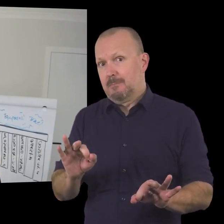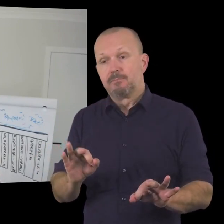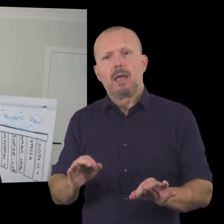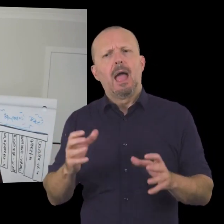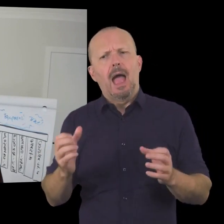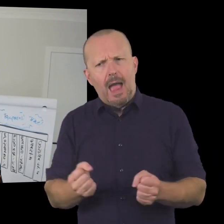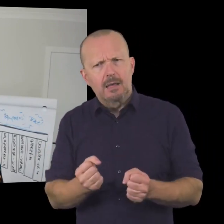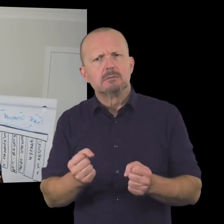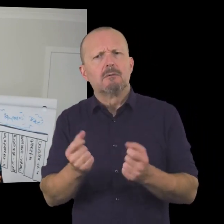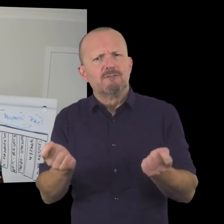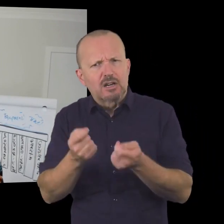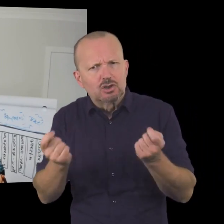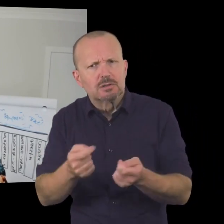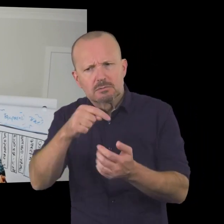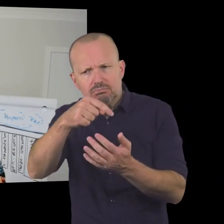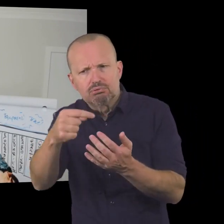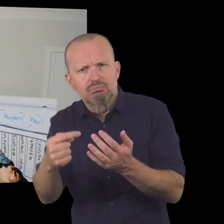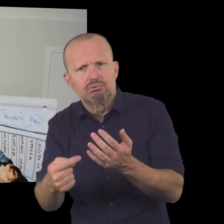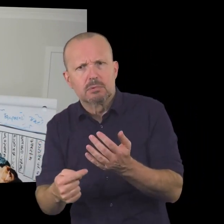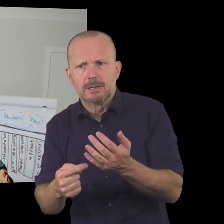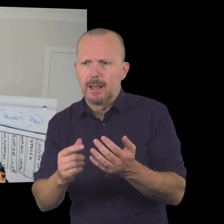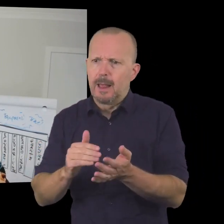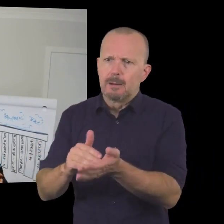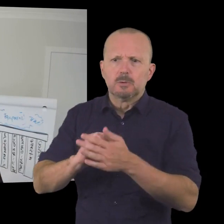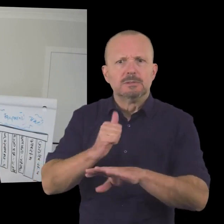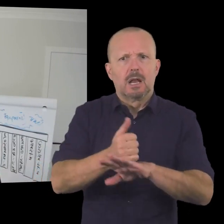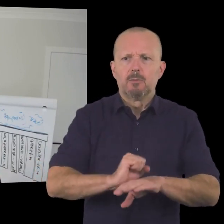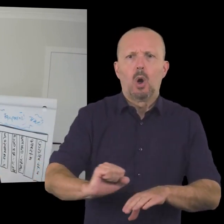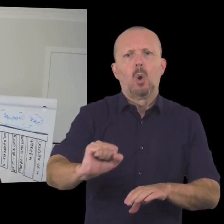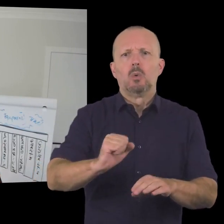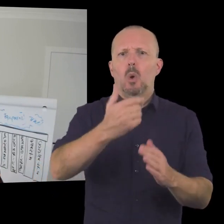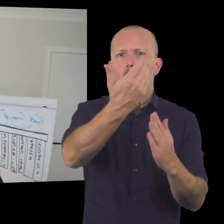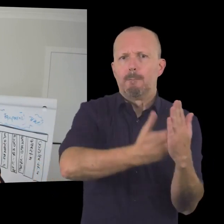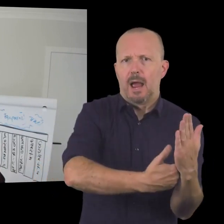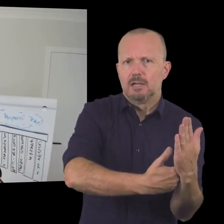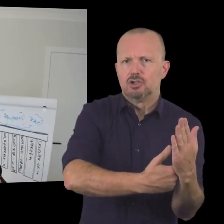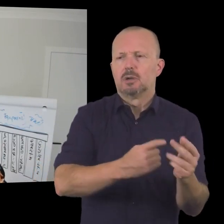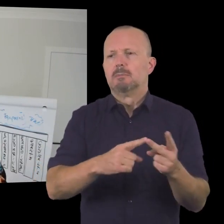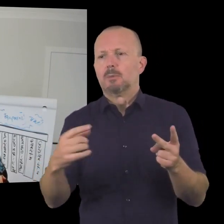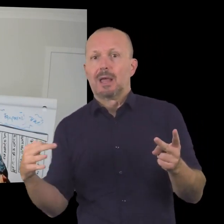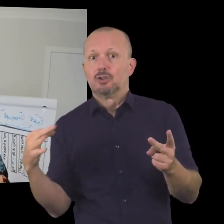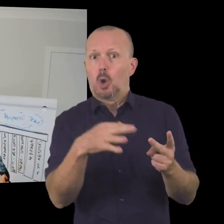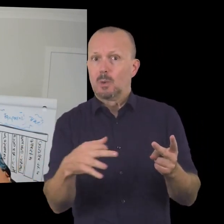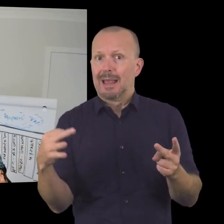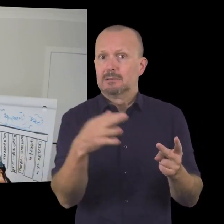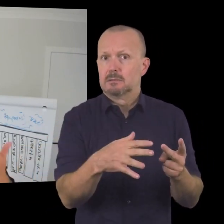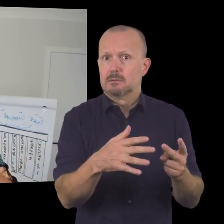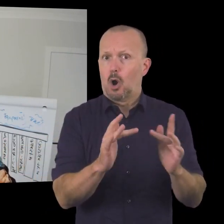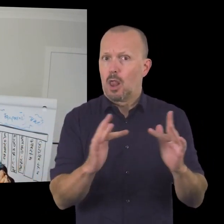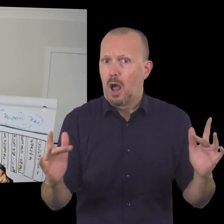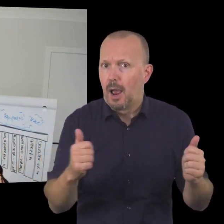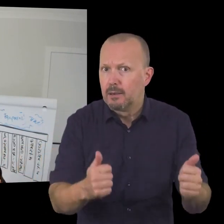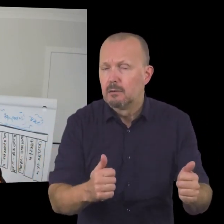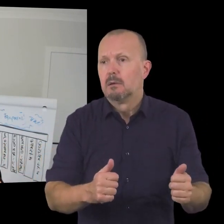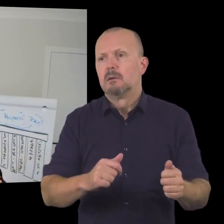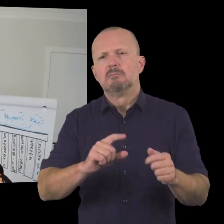for free uh and it has a lot of the functionality where you can set up your own web page through raisley uh you can take donations